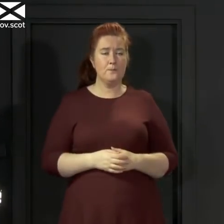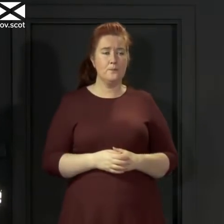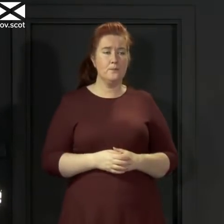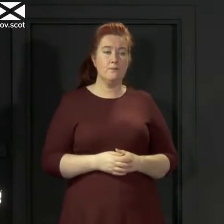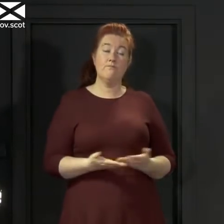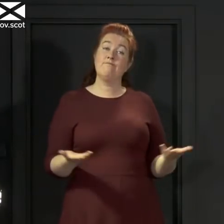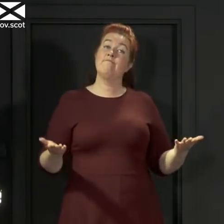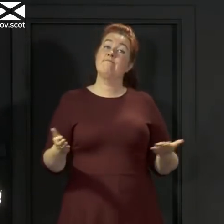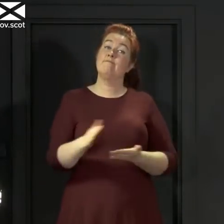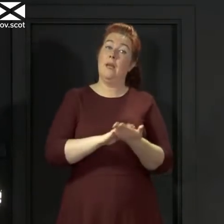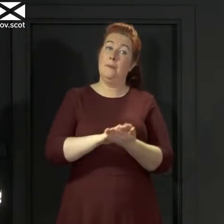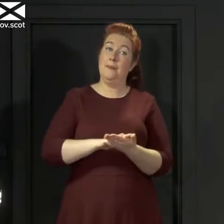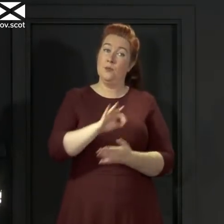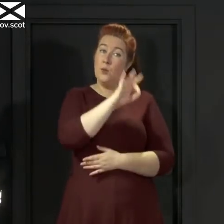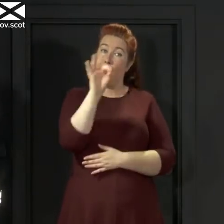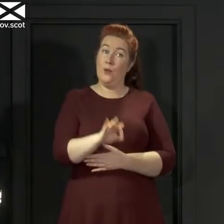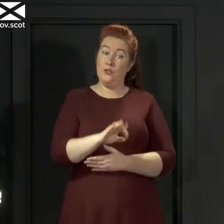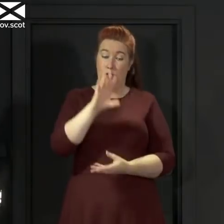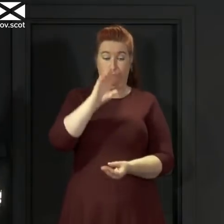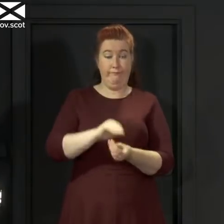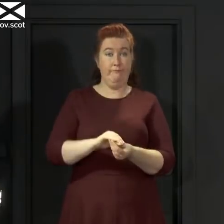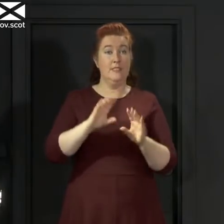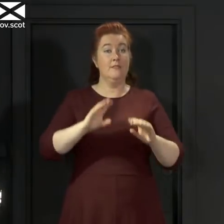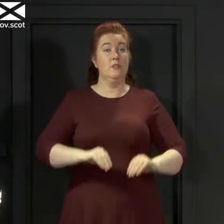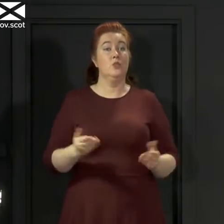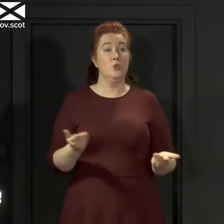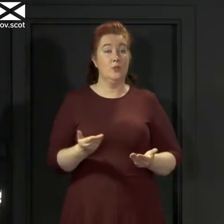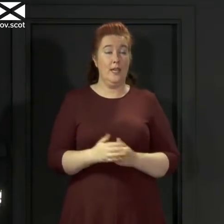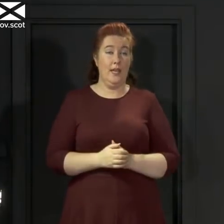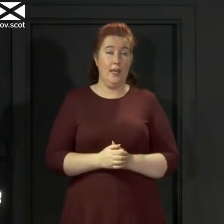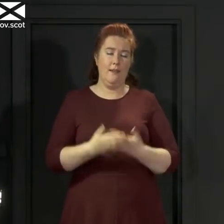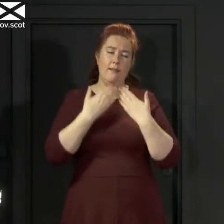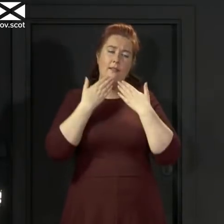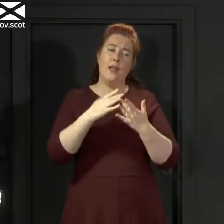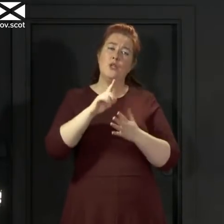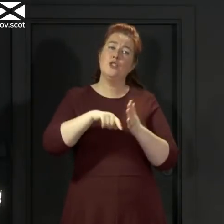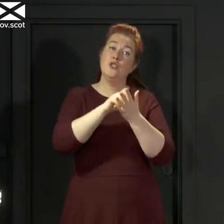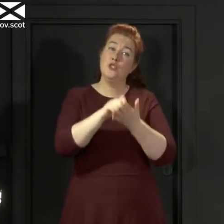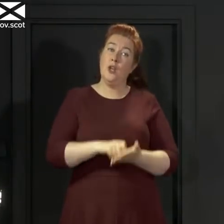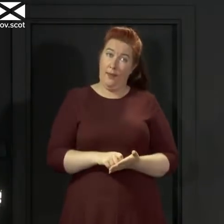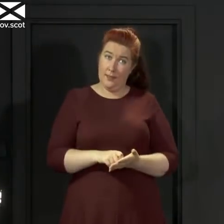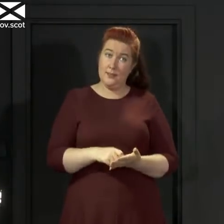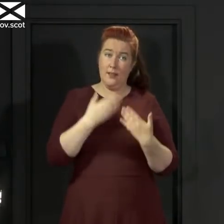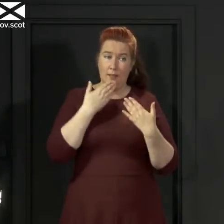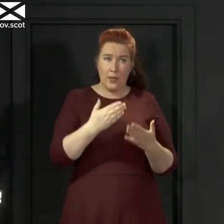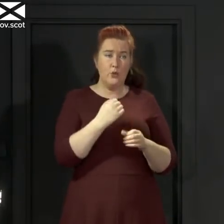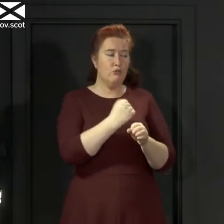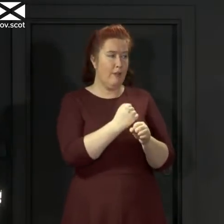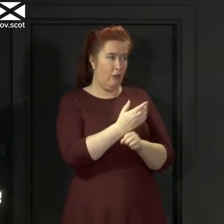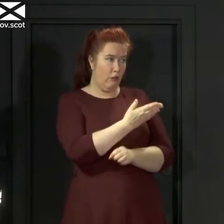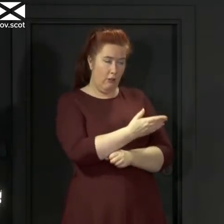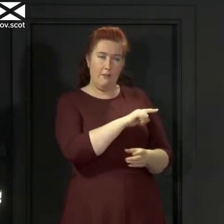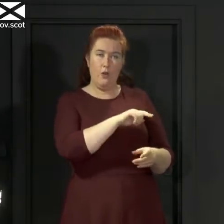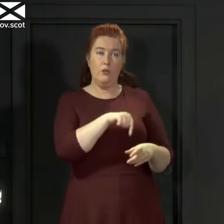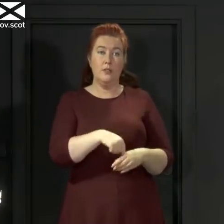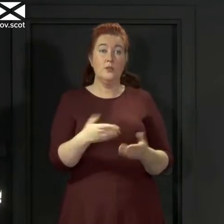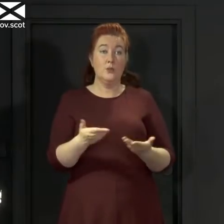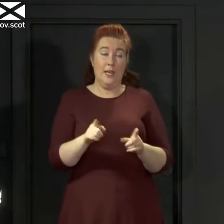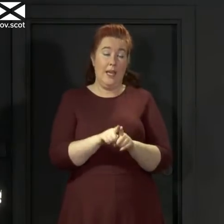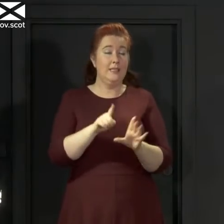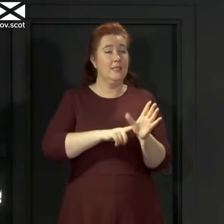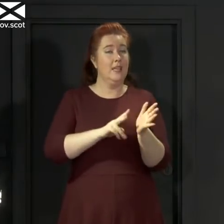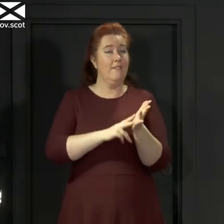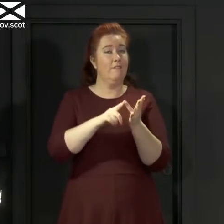That concludes our questions today can I thank the journalists as always thank Gregor for joining me today and